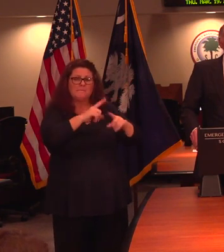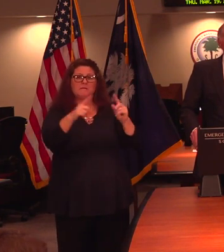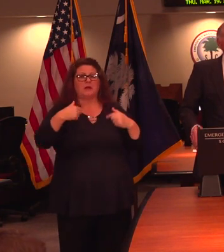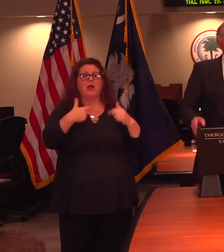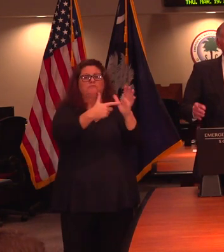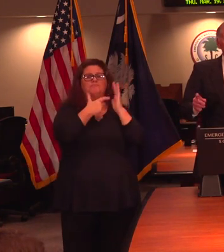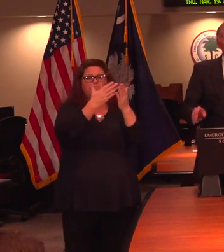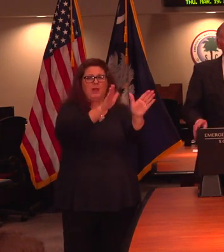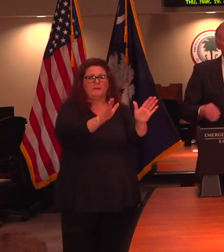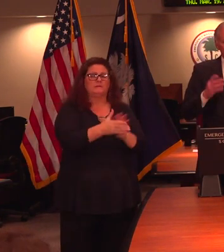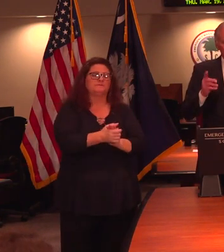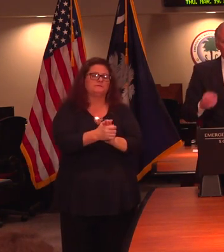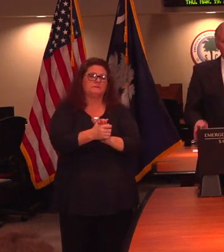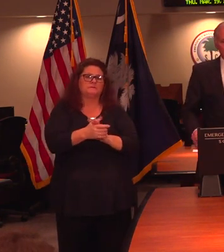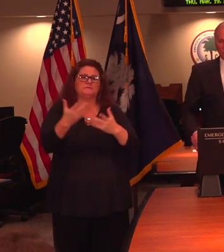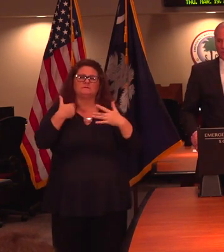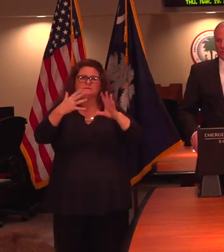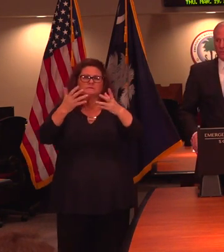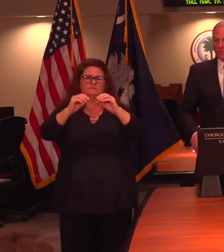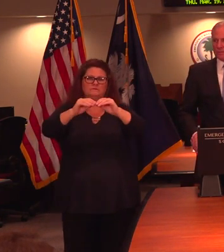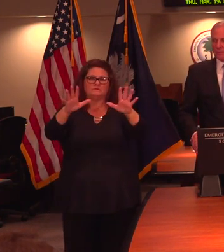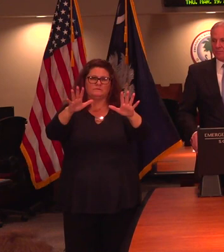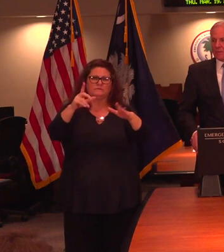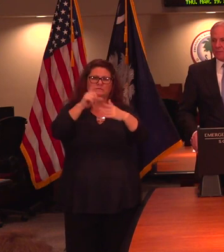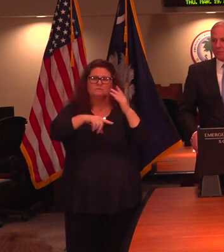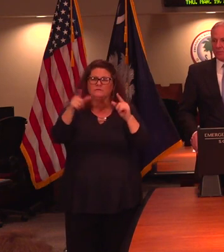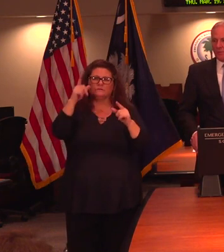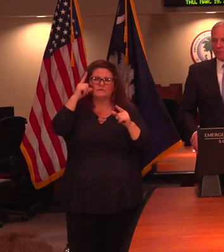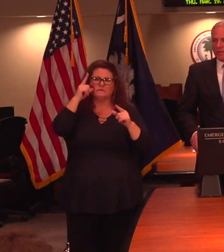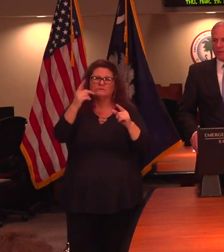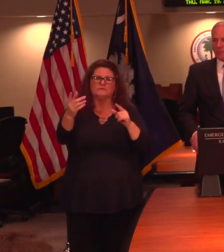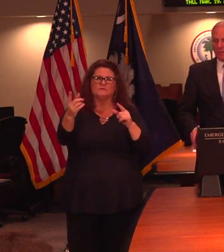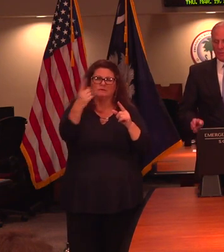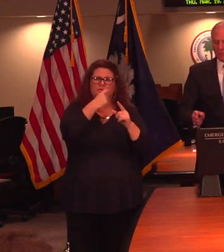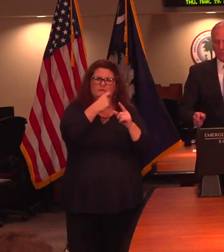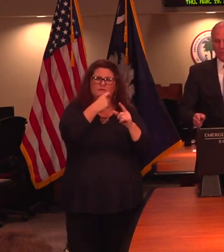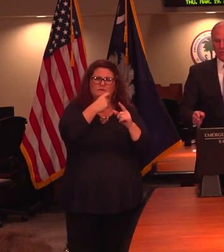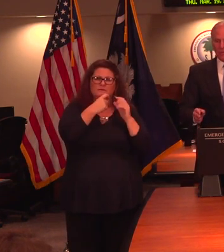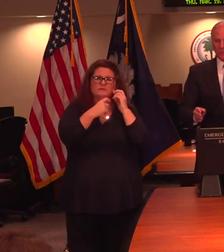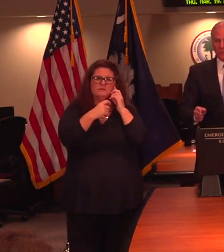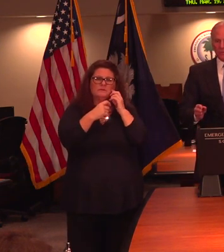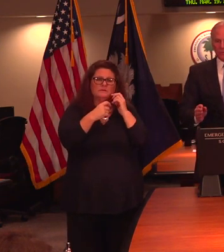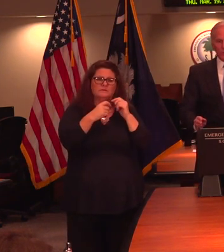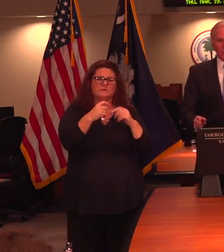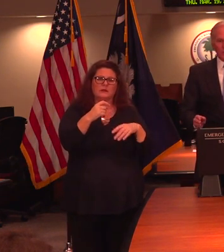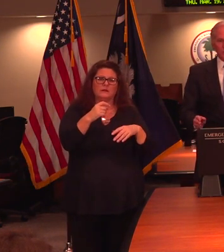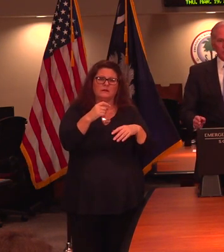And to clarify or to add to a previous point made, by removing the